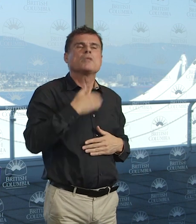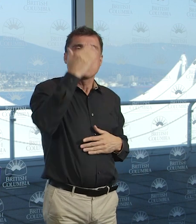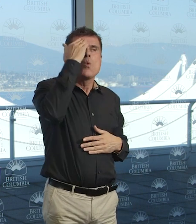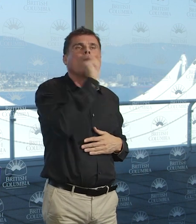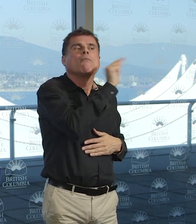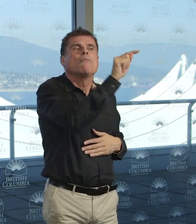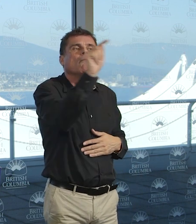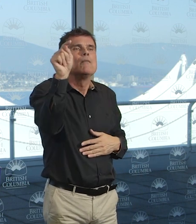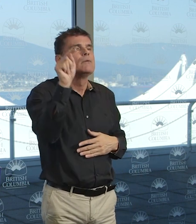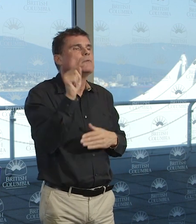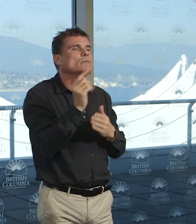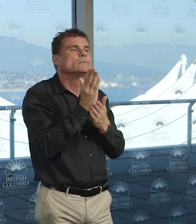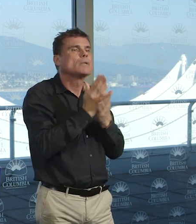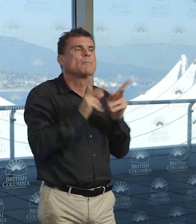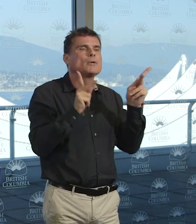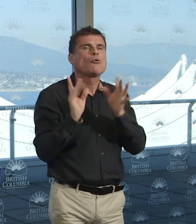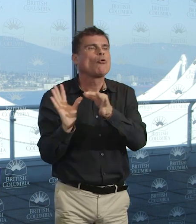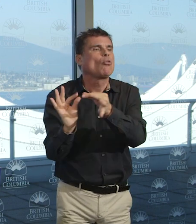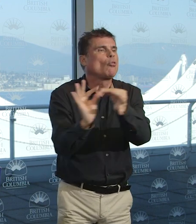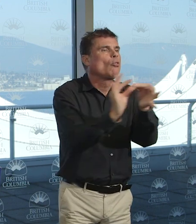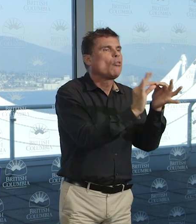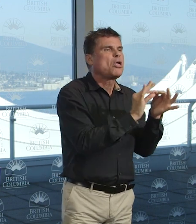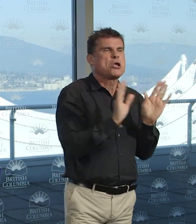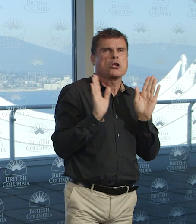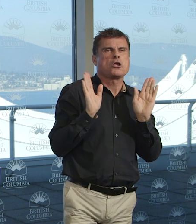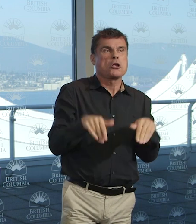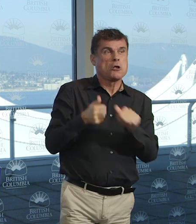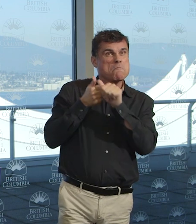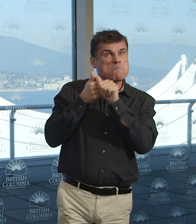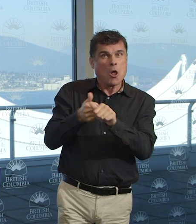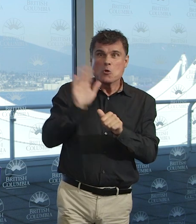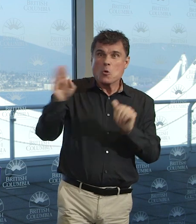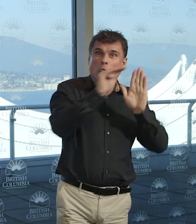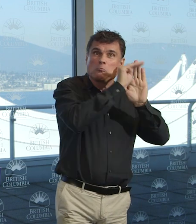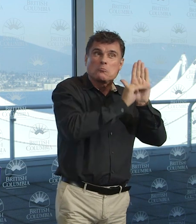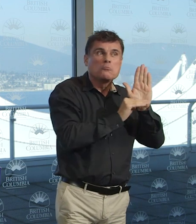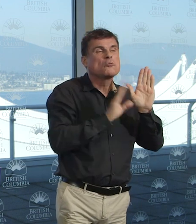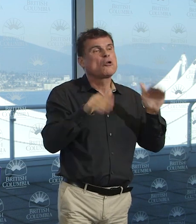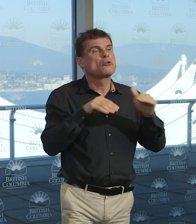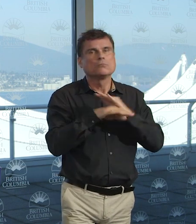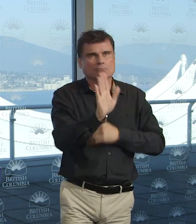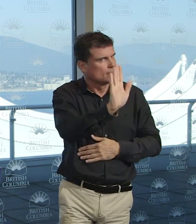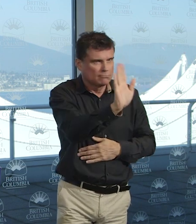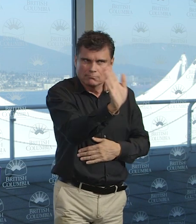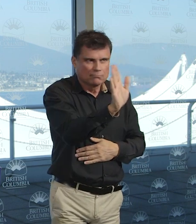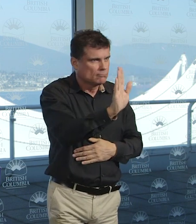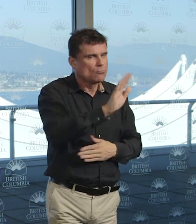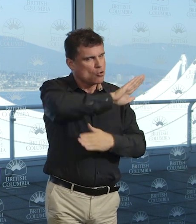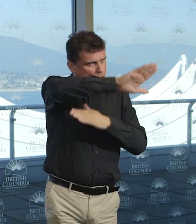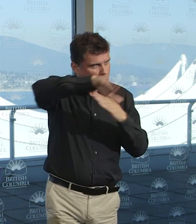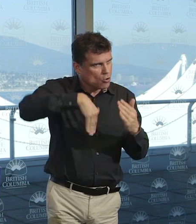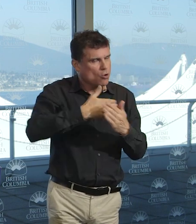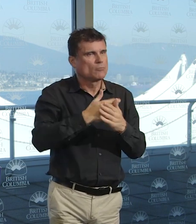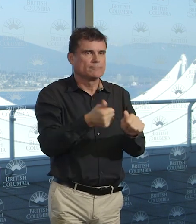Henry's orders. It's our expectation that we all do so. It's what we owe to one another, and we must continue to do that. I want to